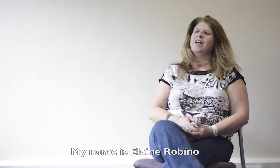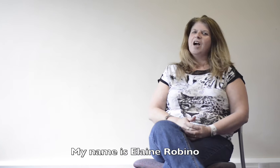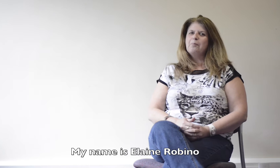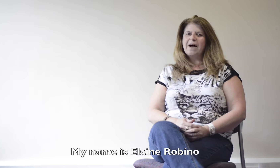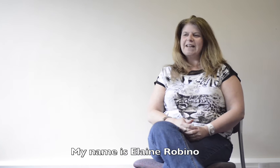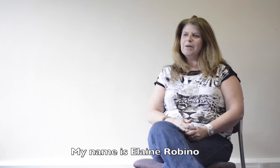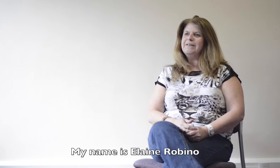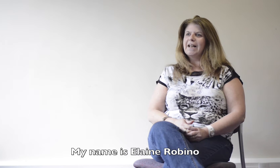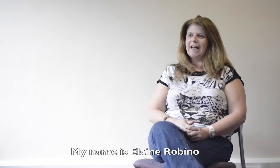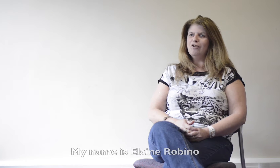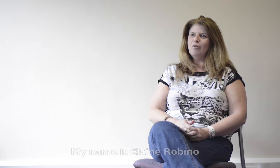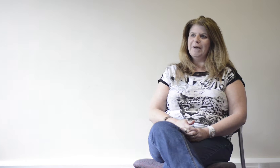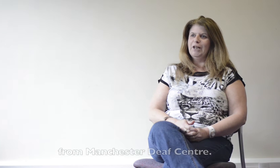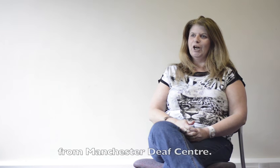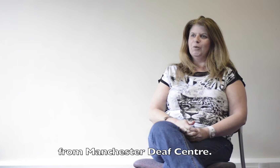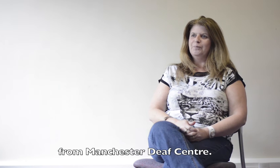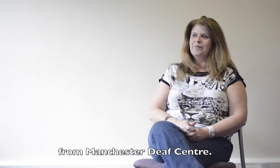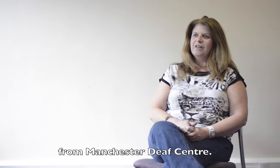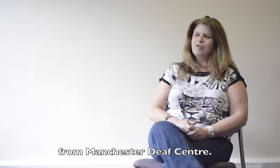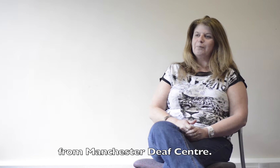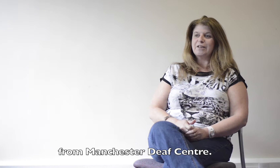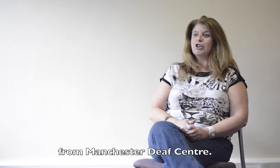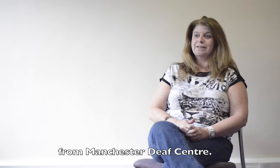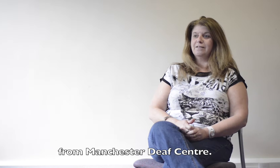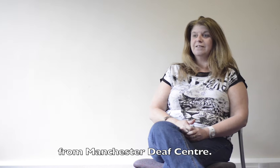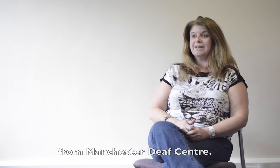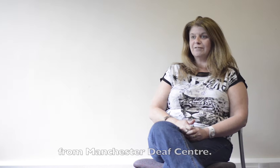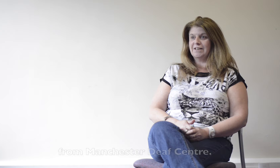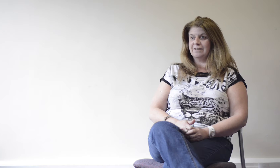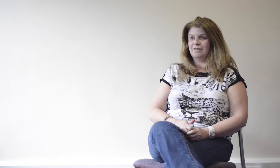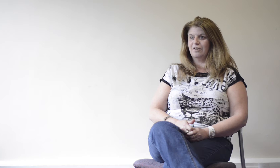My name is Elaine Bovino, from Manchester, Santa Santa.